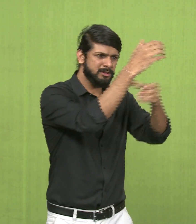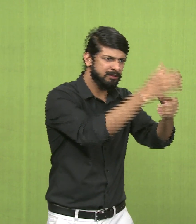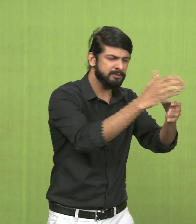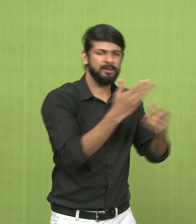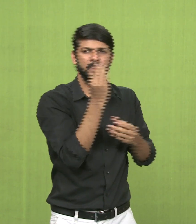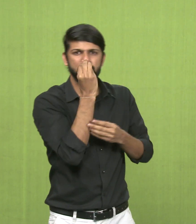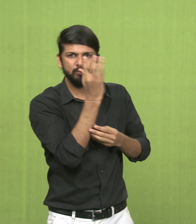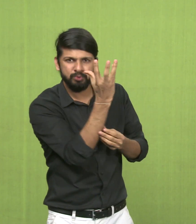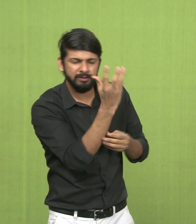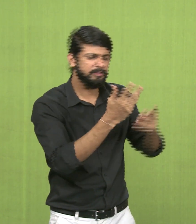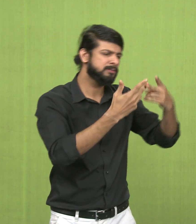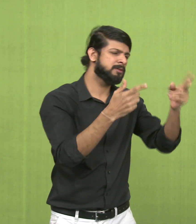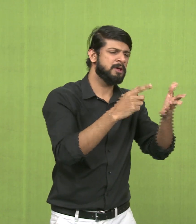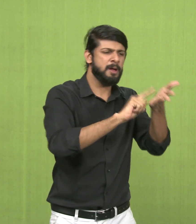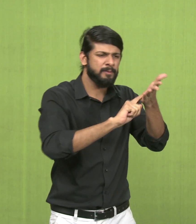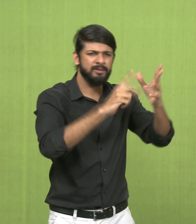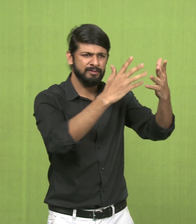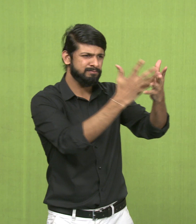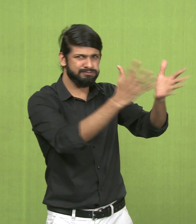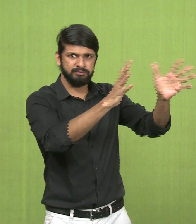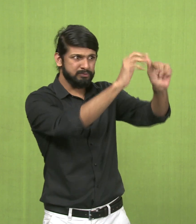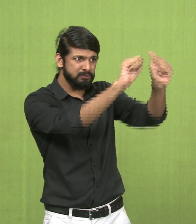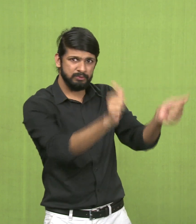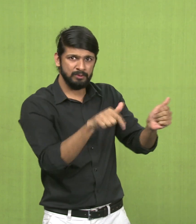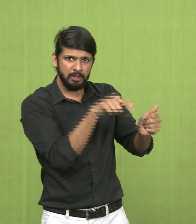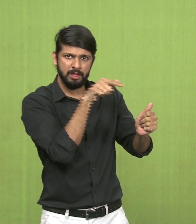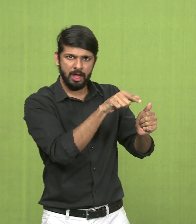life, you have a jar, you have fruits and other things.